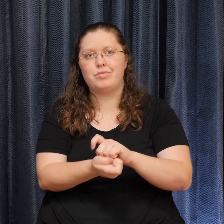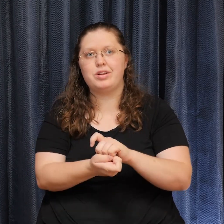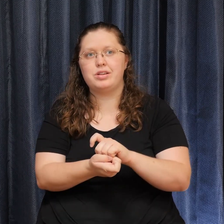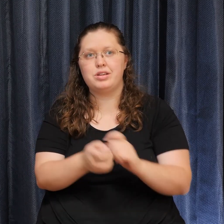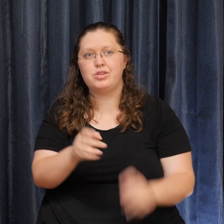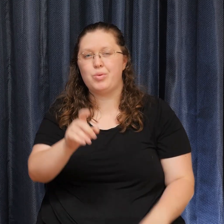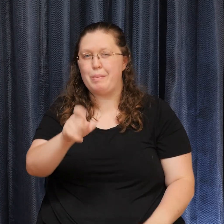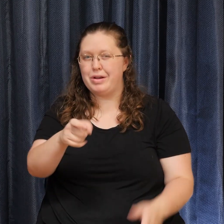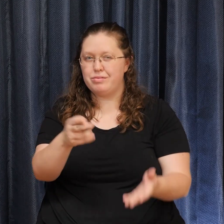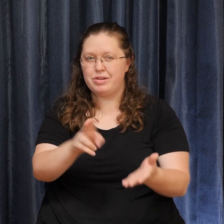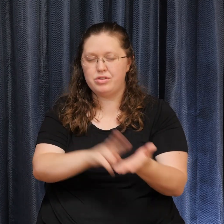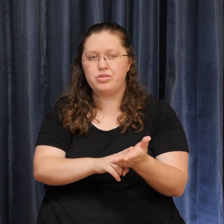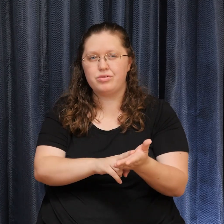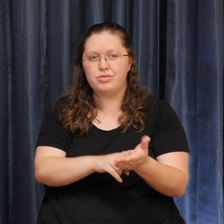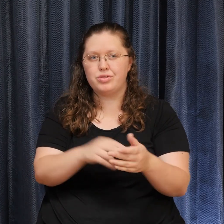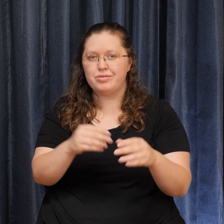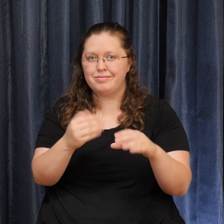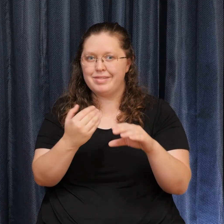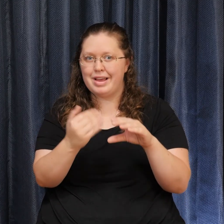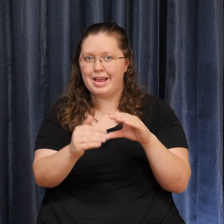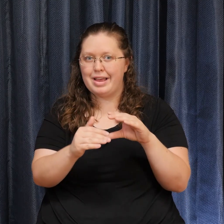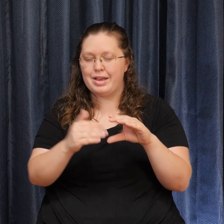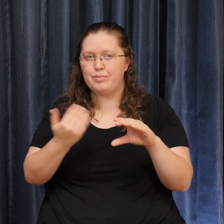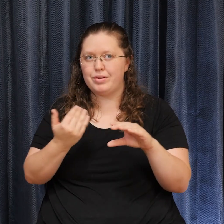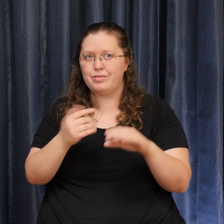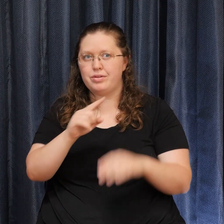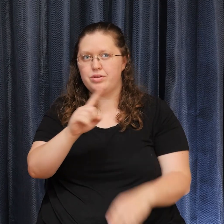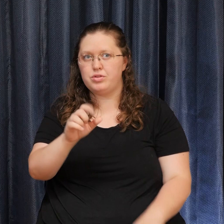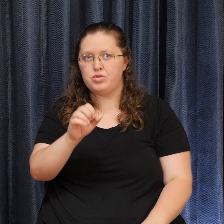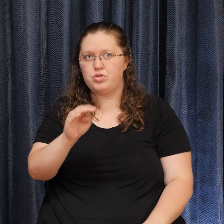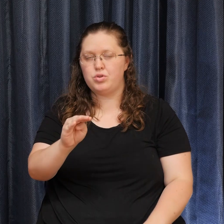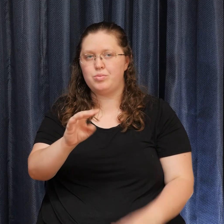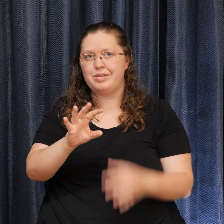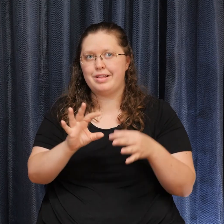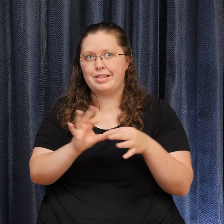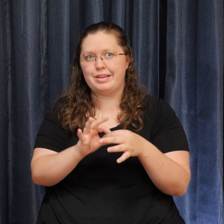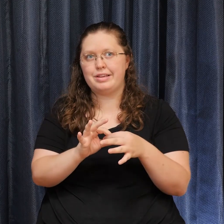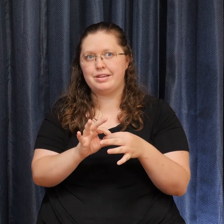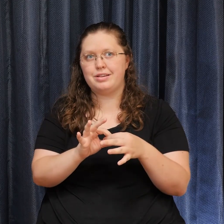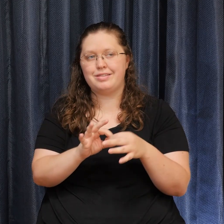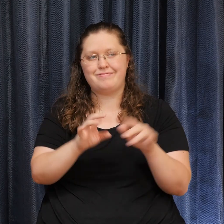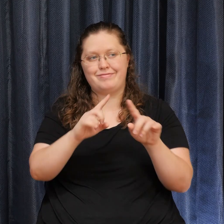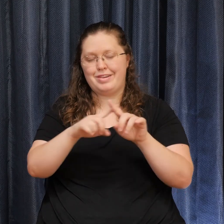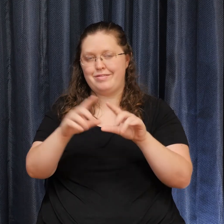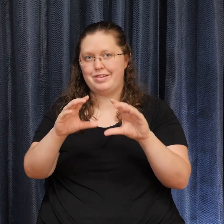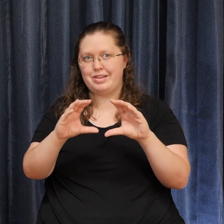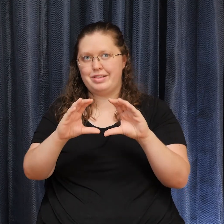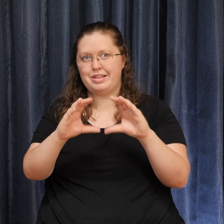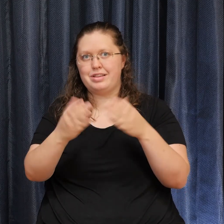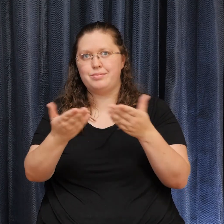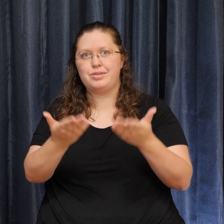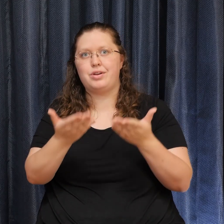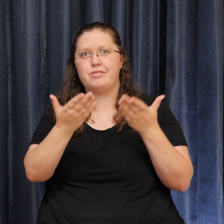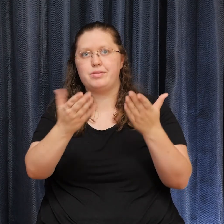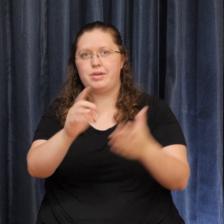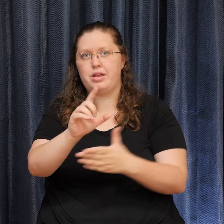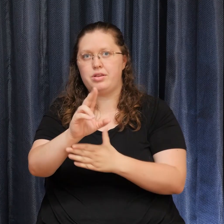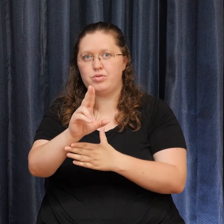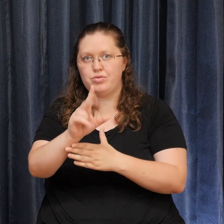one of several free classes being offered by our LUTs in the months of June and July. You can learn more